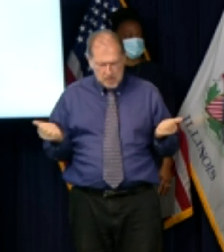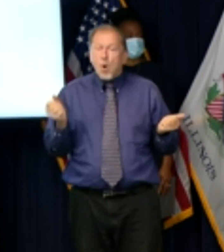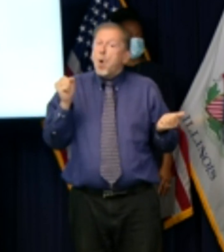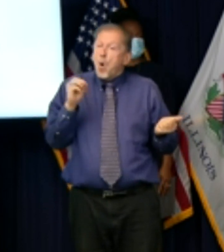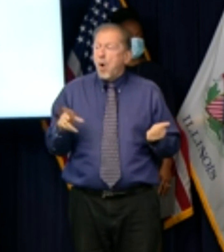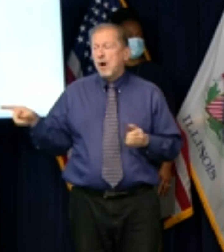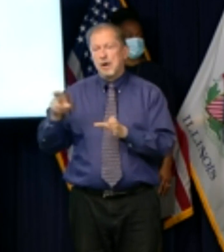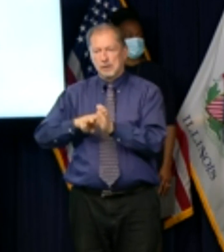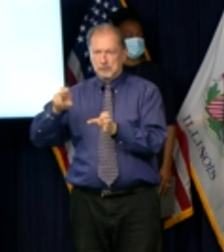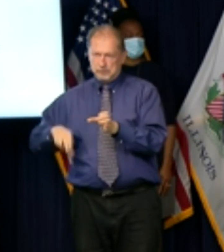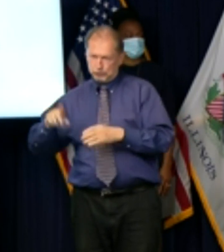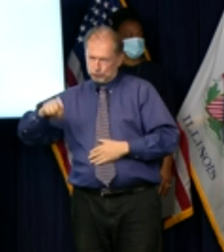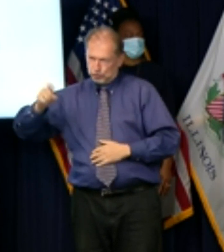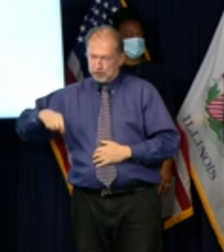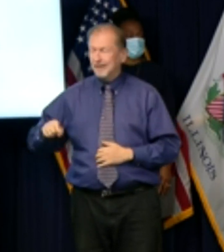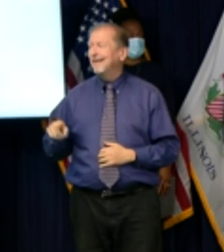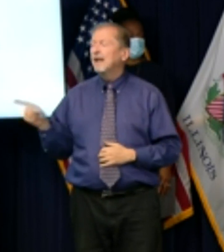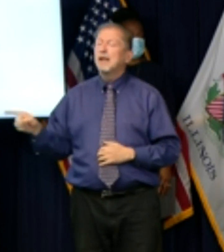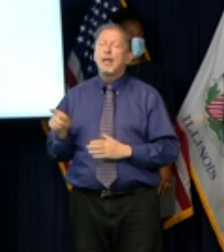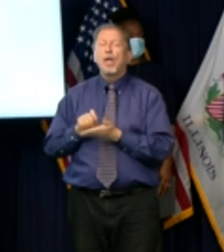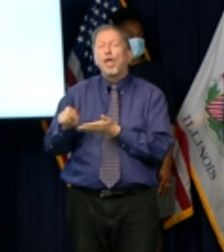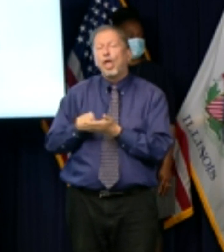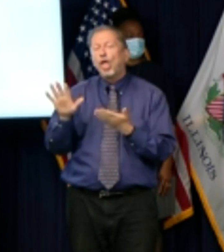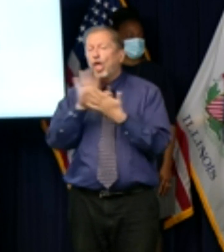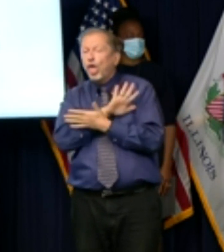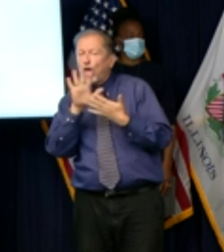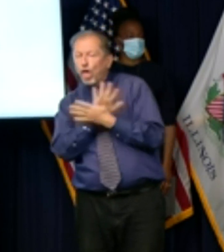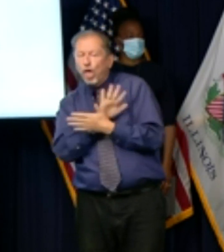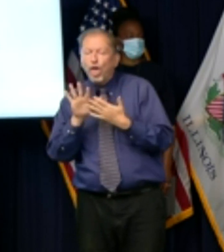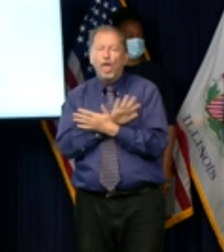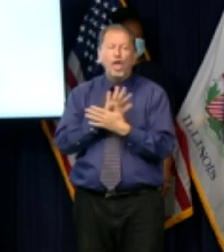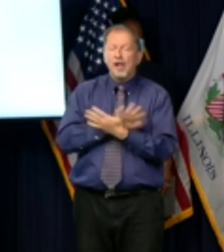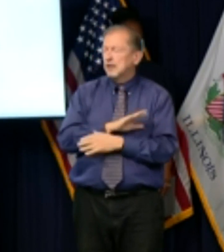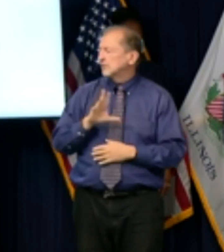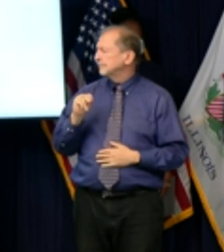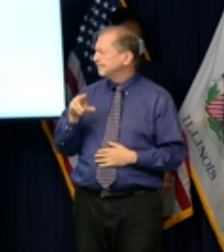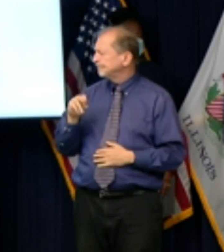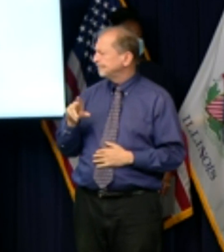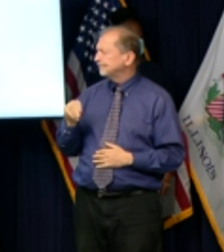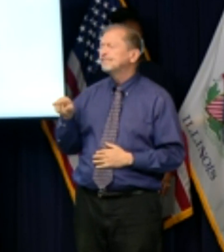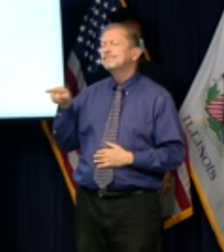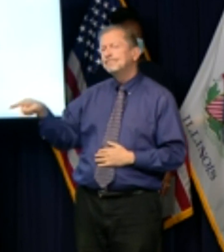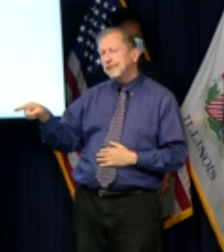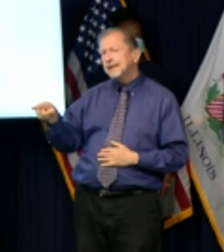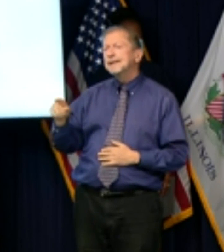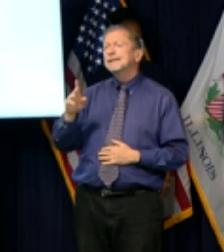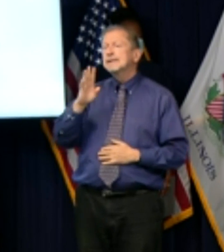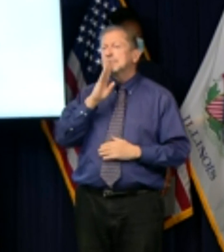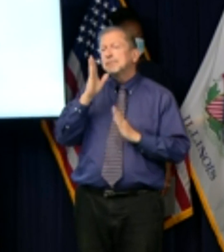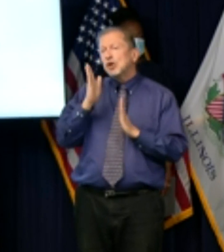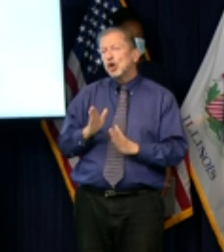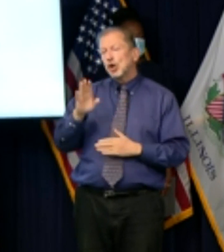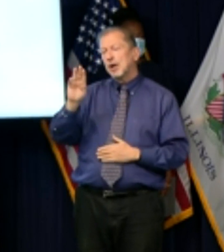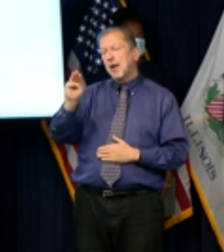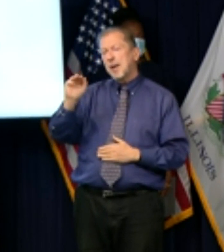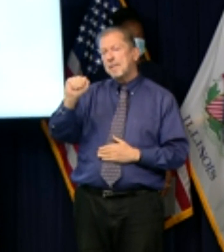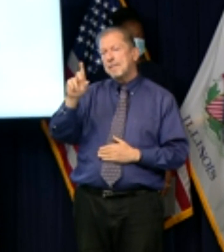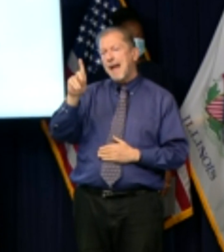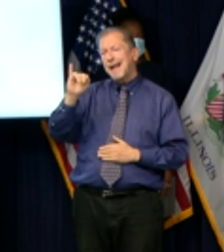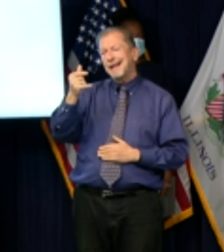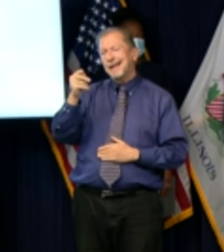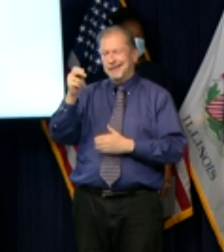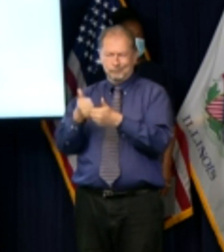statements and dodged investigatory hearings are not going to cut it if the speaker cannot commit